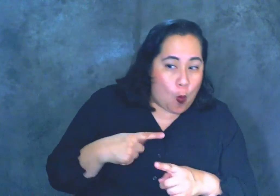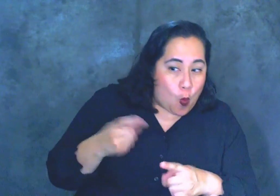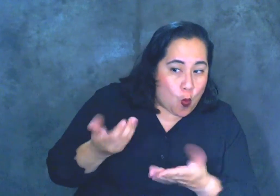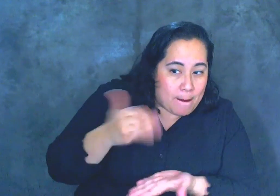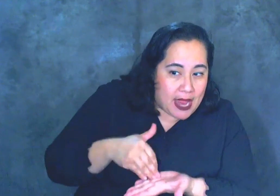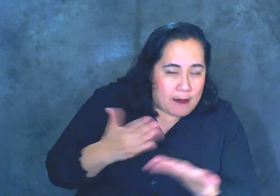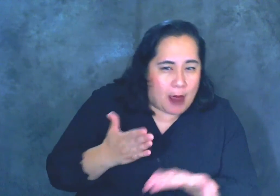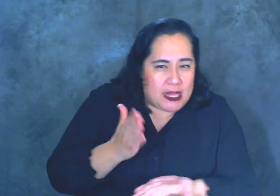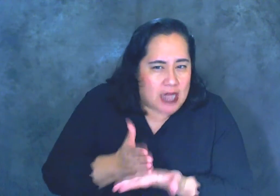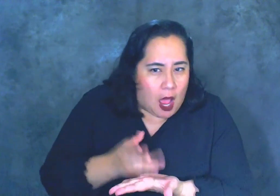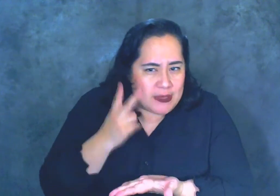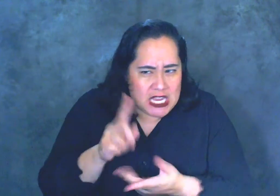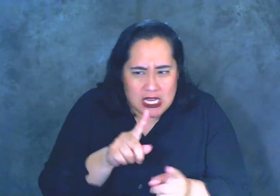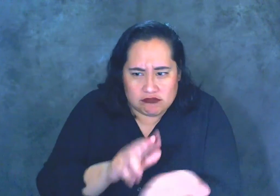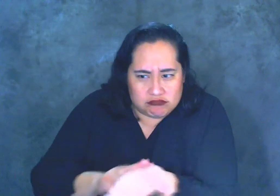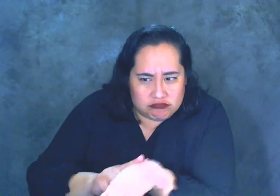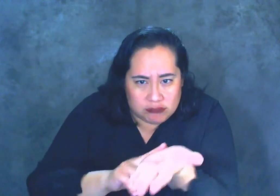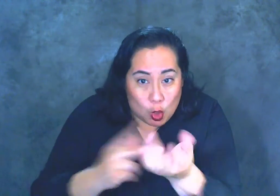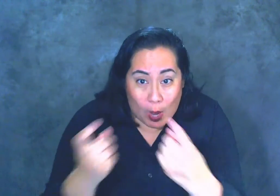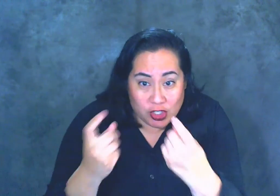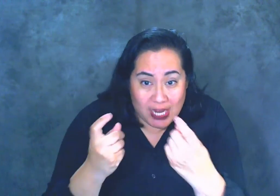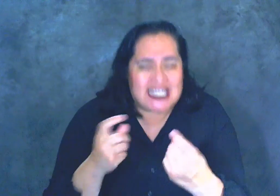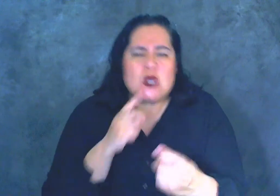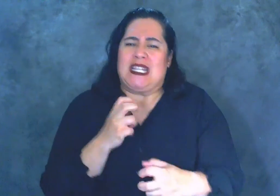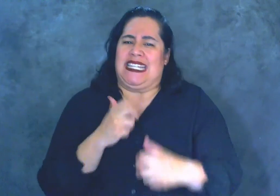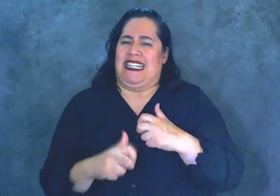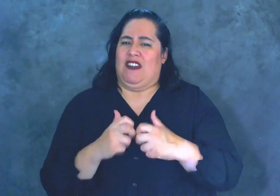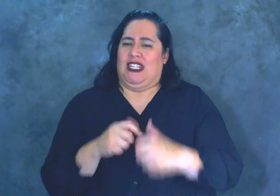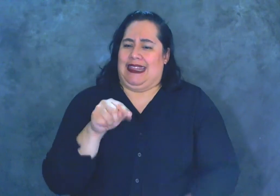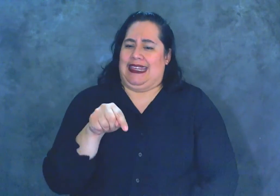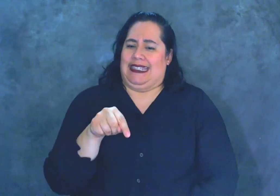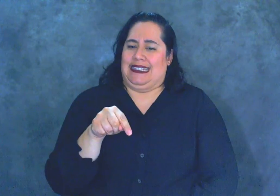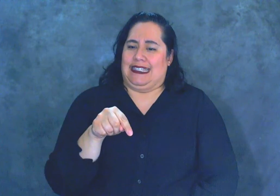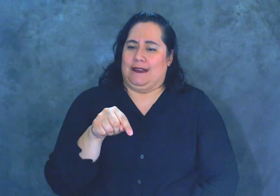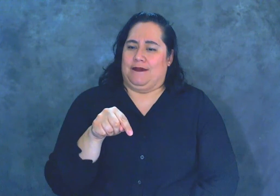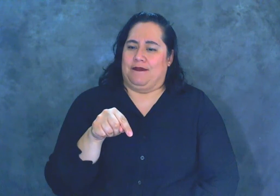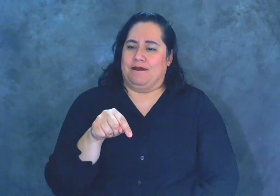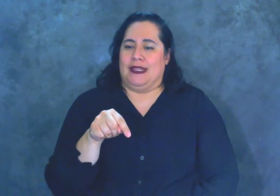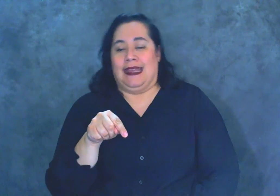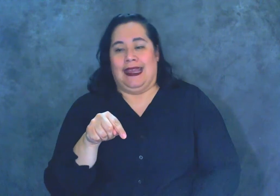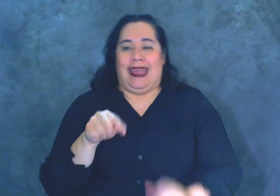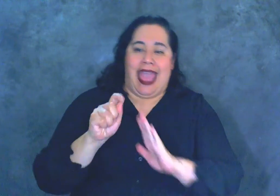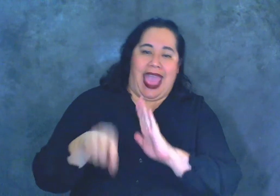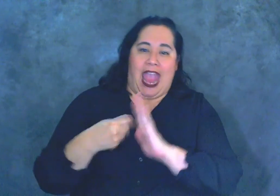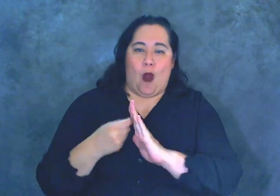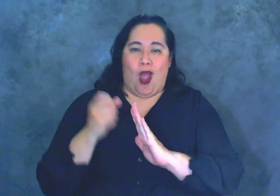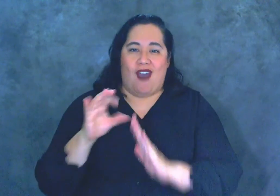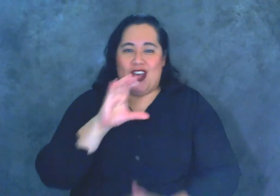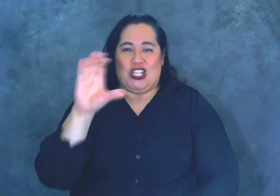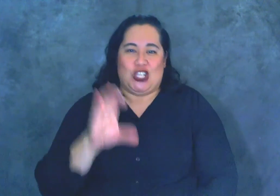if there's questions. And it's really difficult in this era of Zoom that a lot